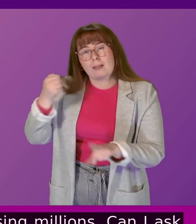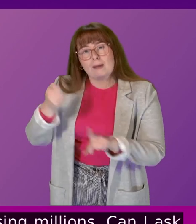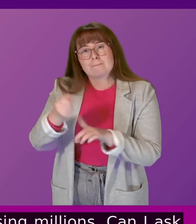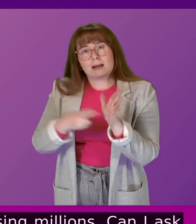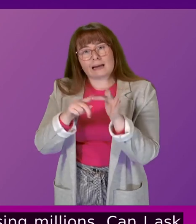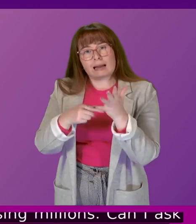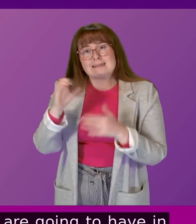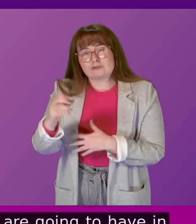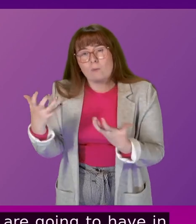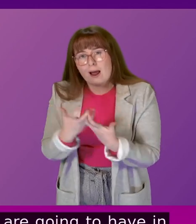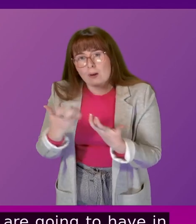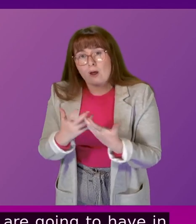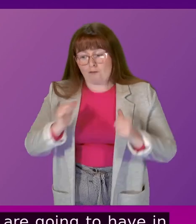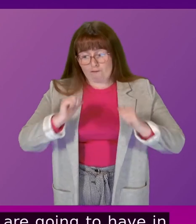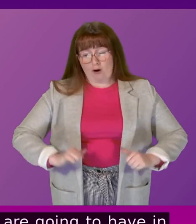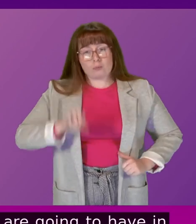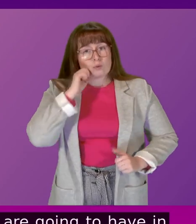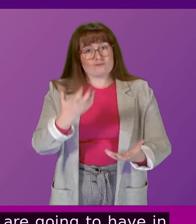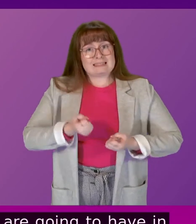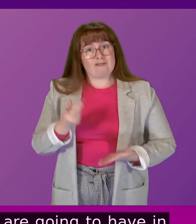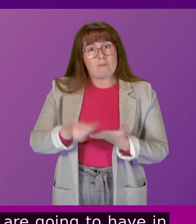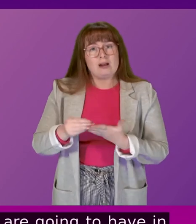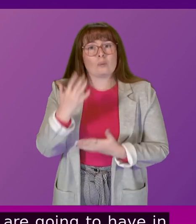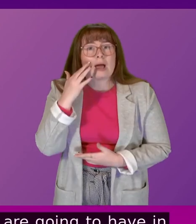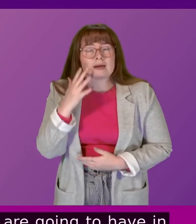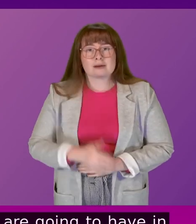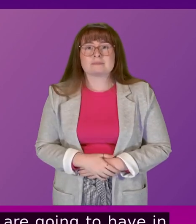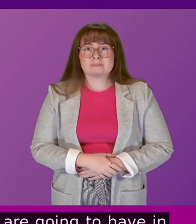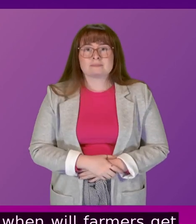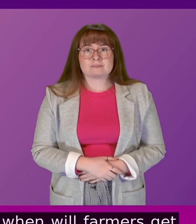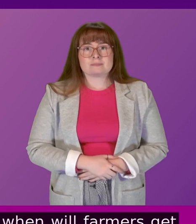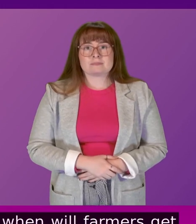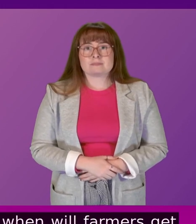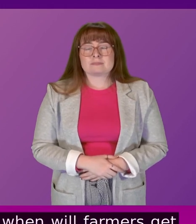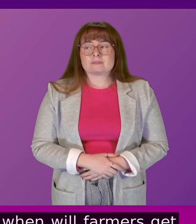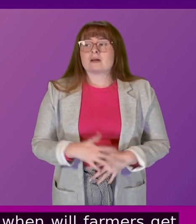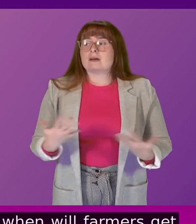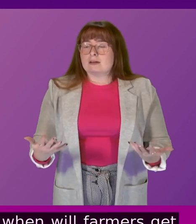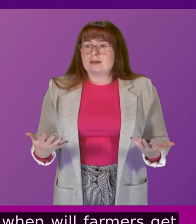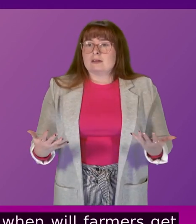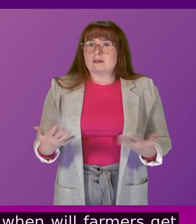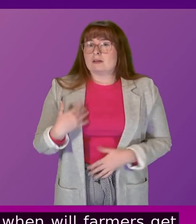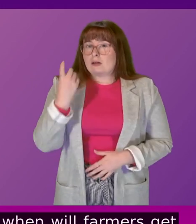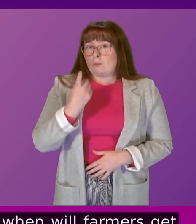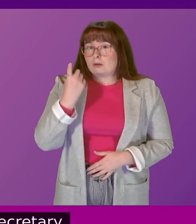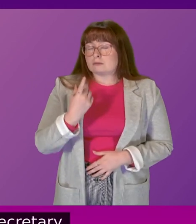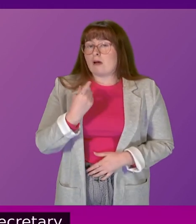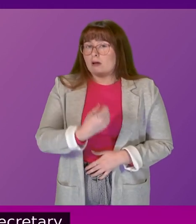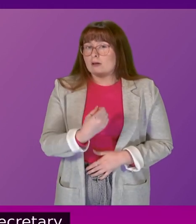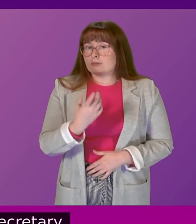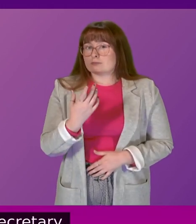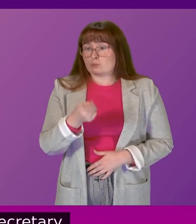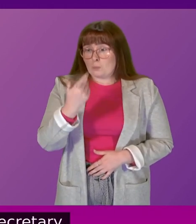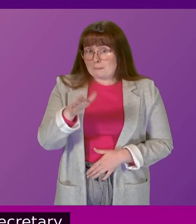targets and when will farmers get their missing millions? Cabinet Secretary. Well, I wonder if Rhoda Grant was sitting in